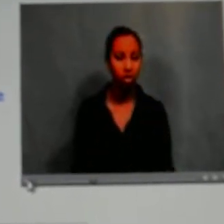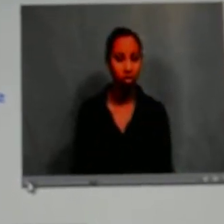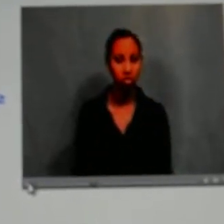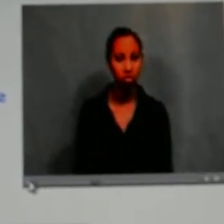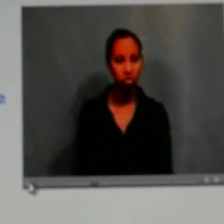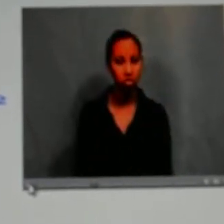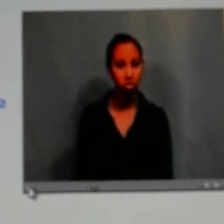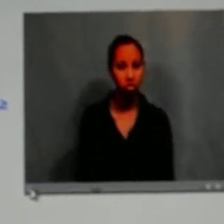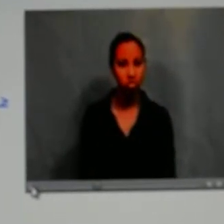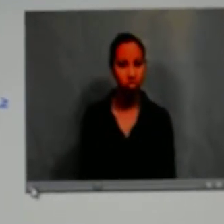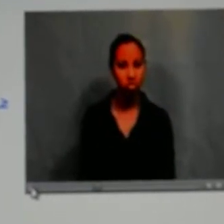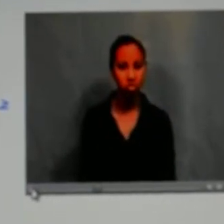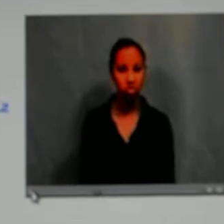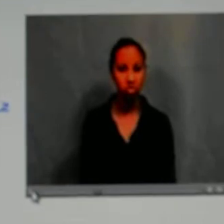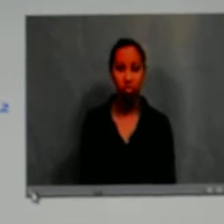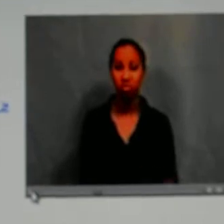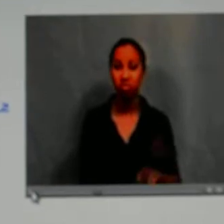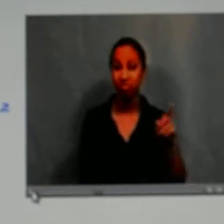So how did I know?